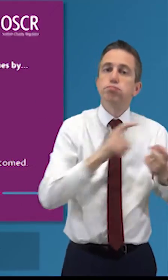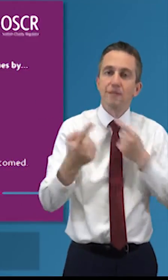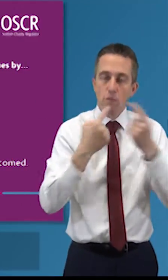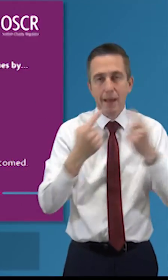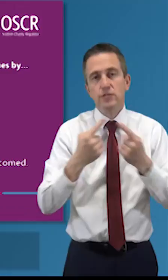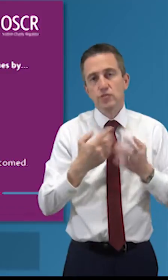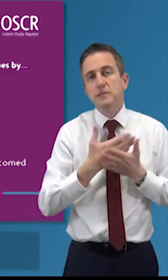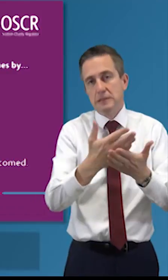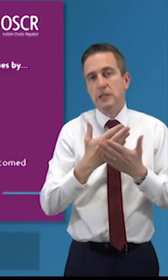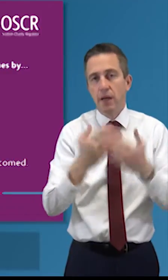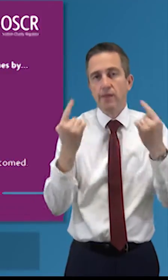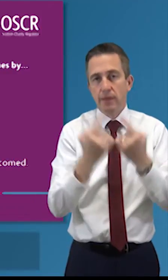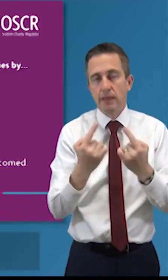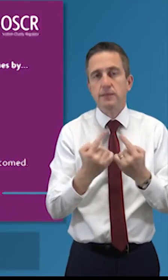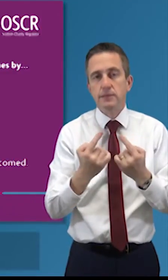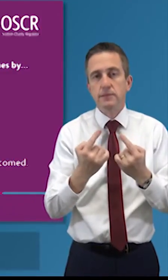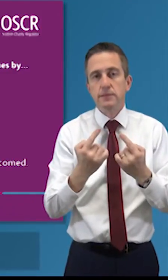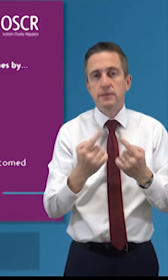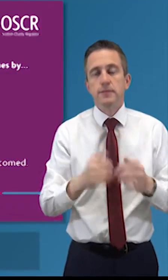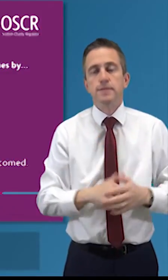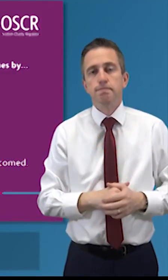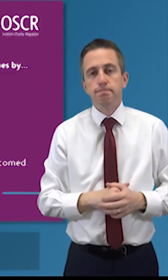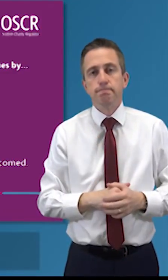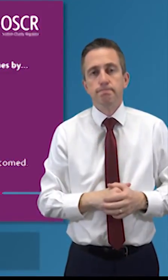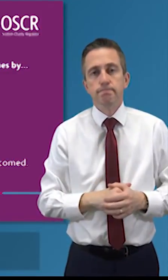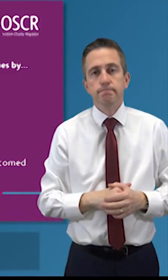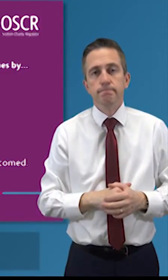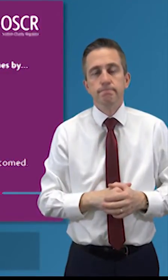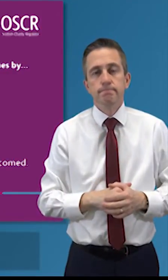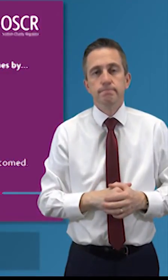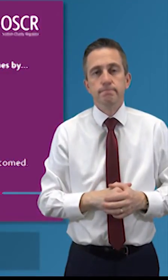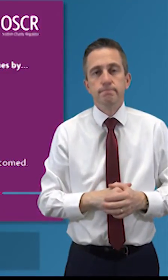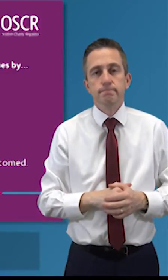and and and the scale of your charity you know what that can involve